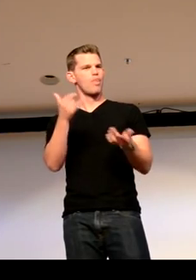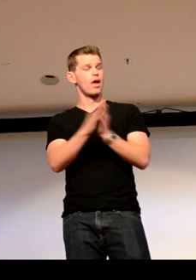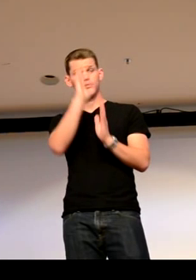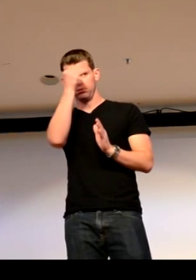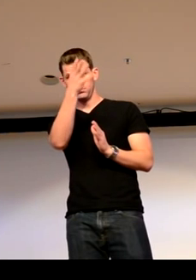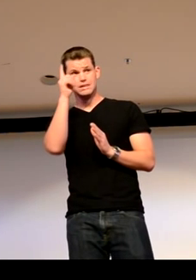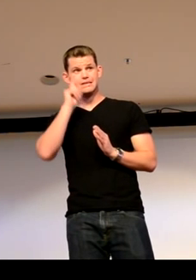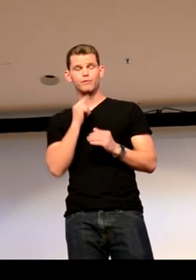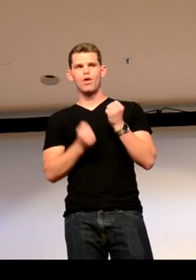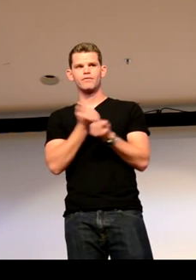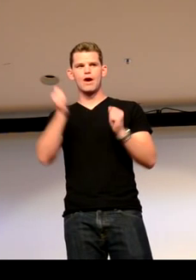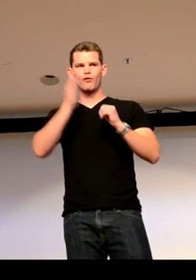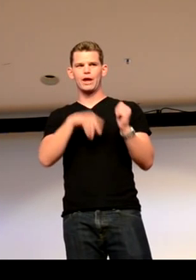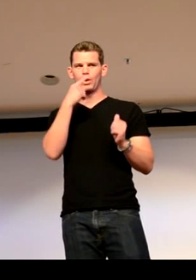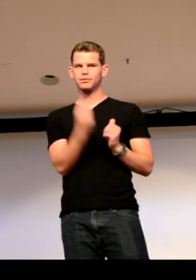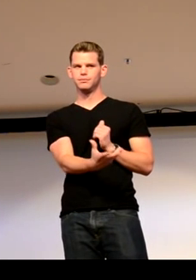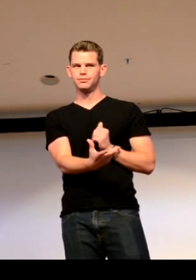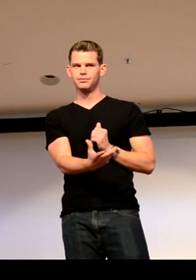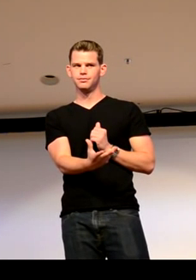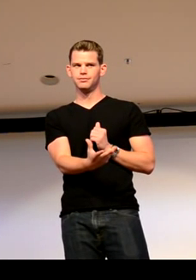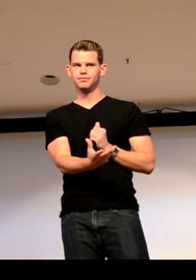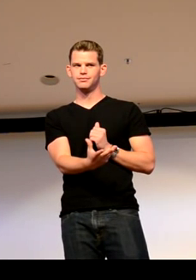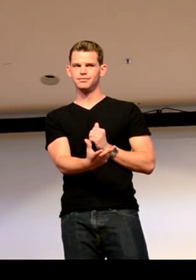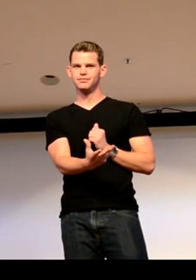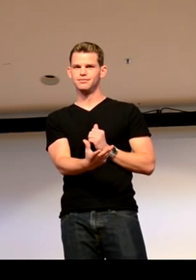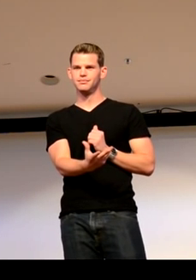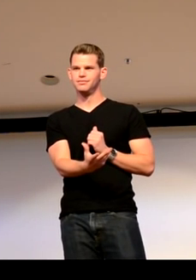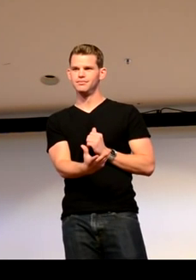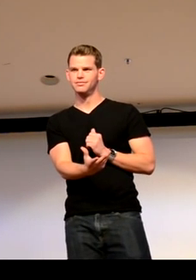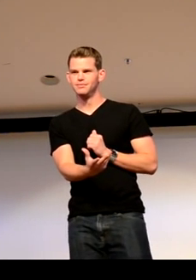I didn't understand why they asked me that and really dub drivers are safer than hearing